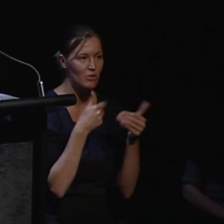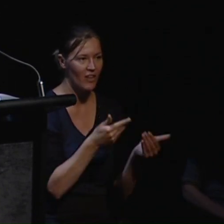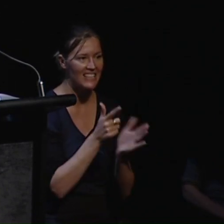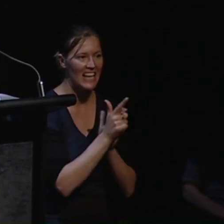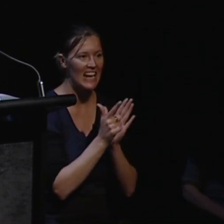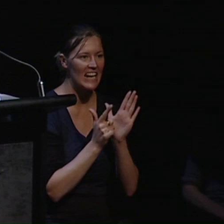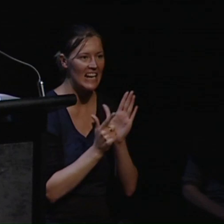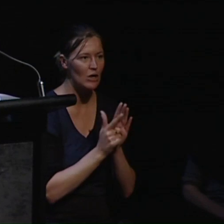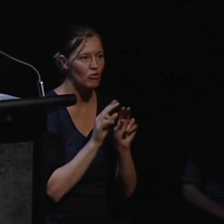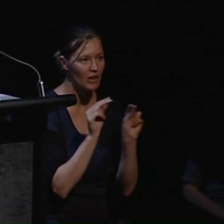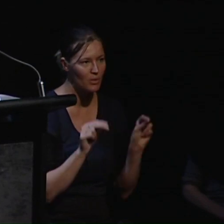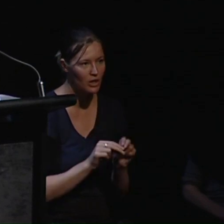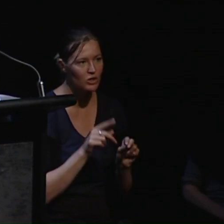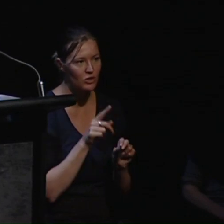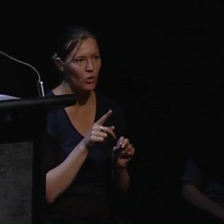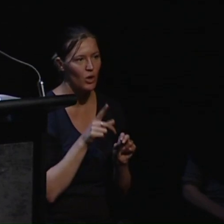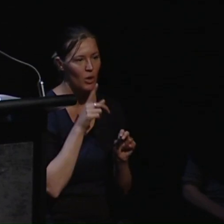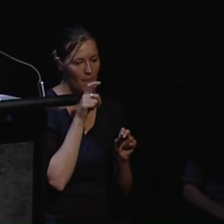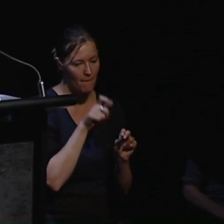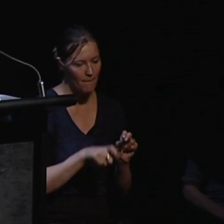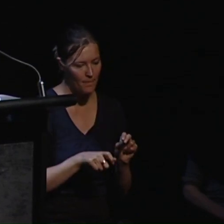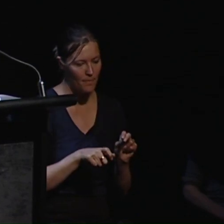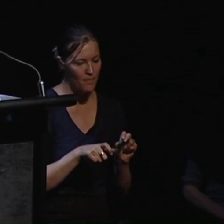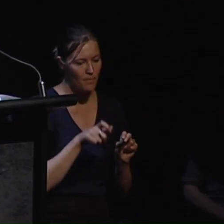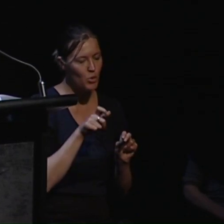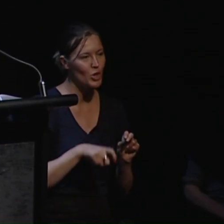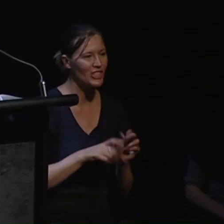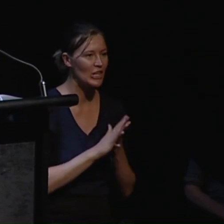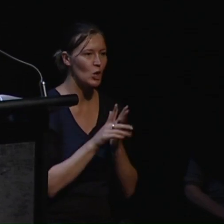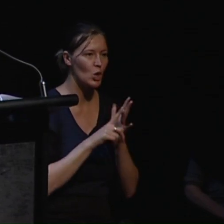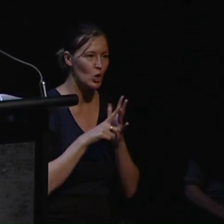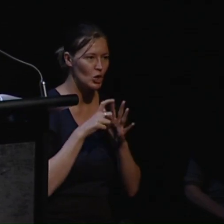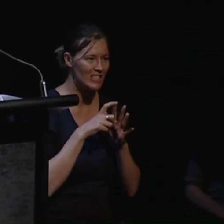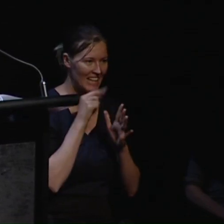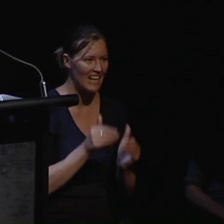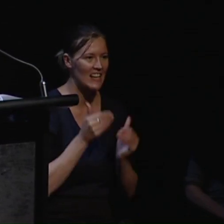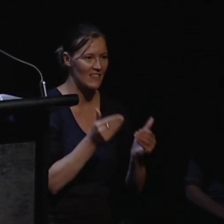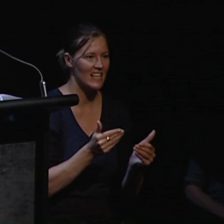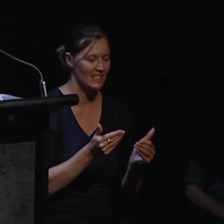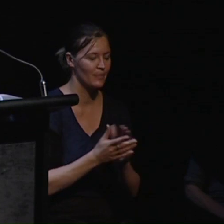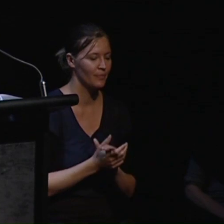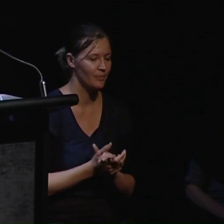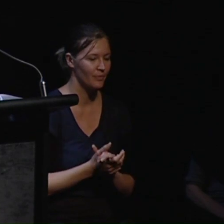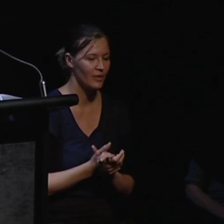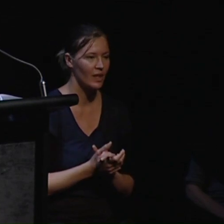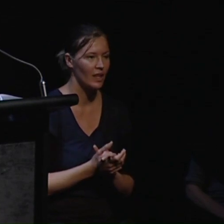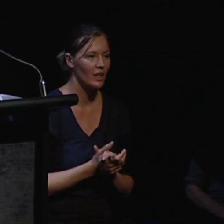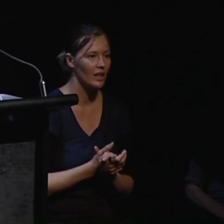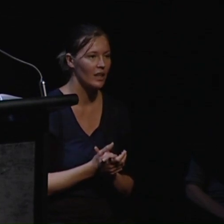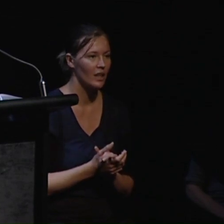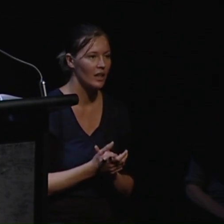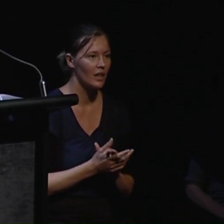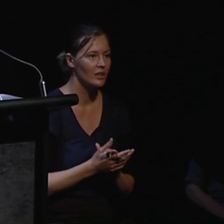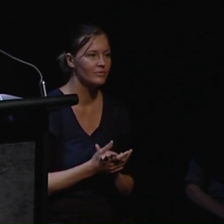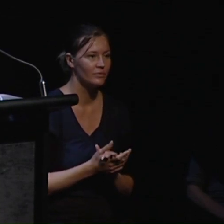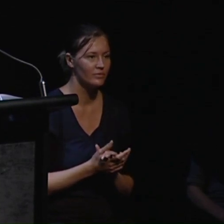legal shell through which to advance personhood in the life world. Primarily it enables persons to sculpt their